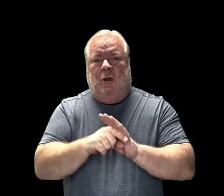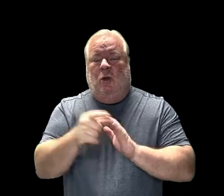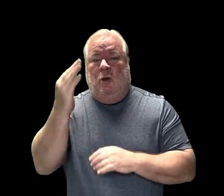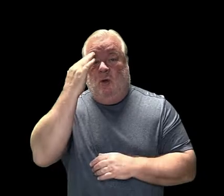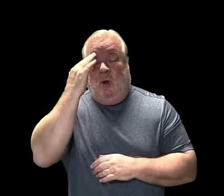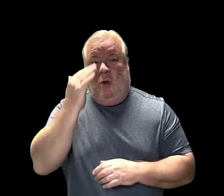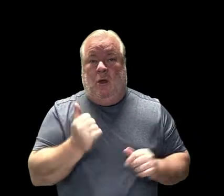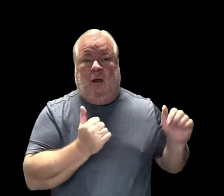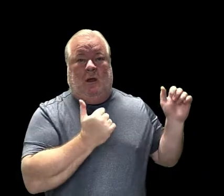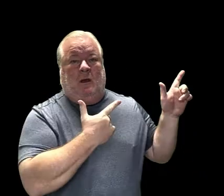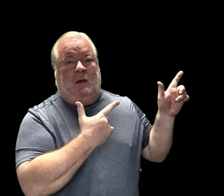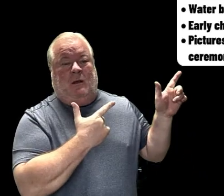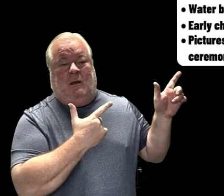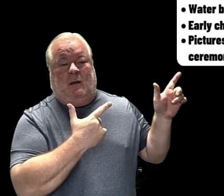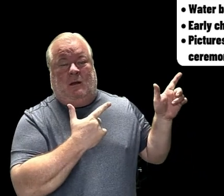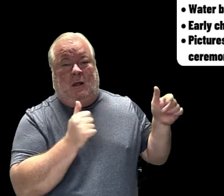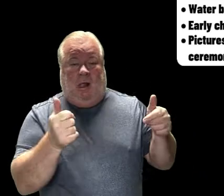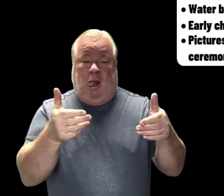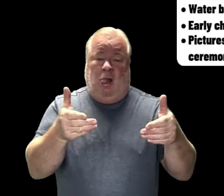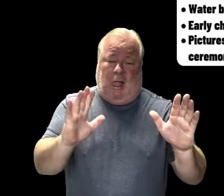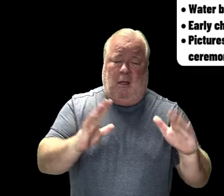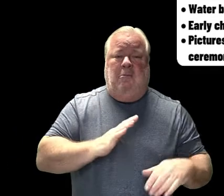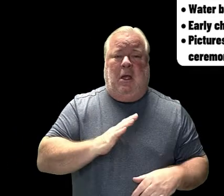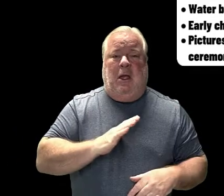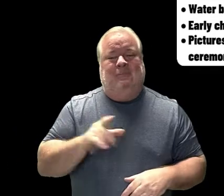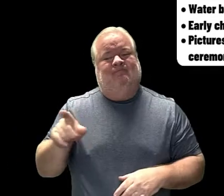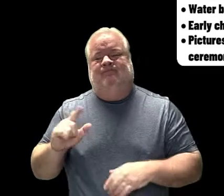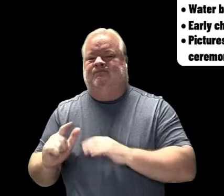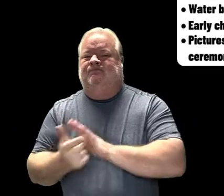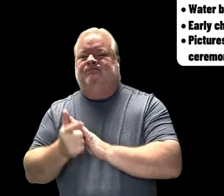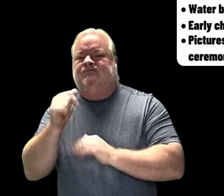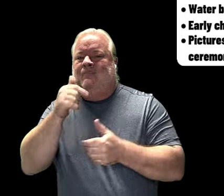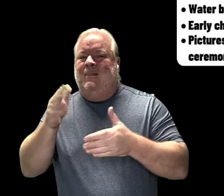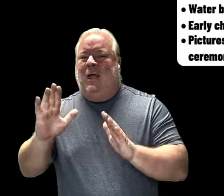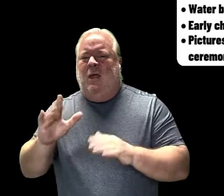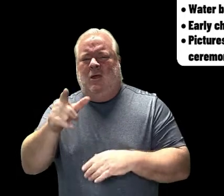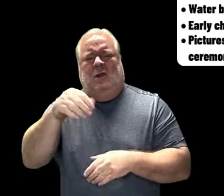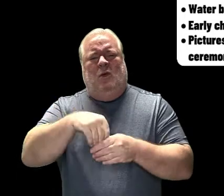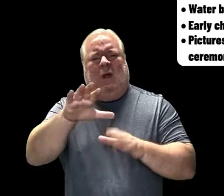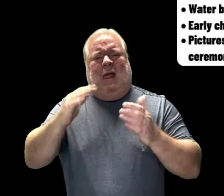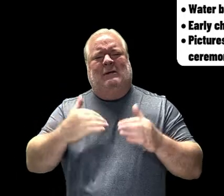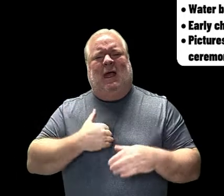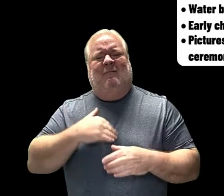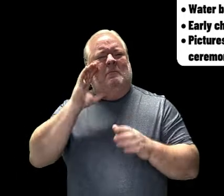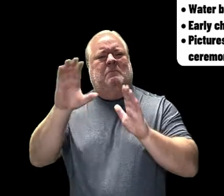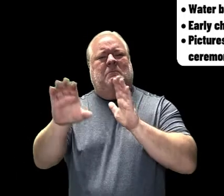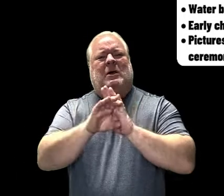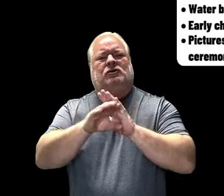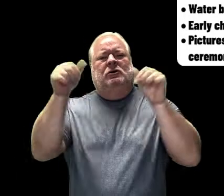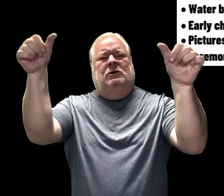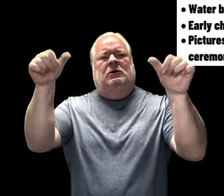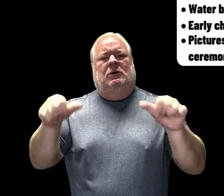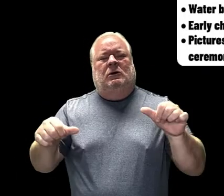that you are aware of what is allowed and what is not allowed. You should have a poster in your classroom.